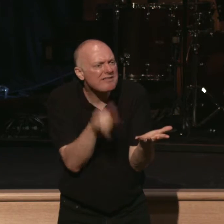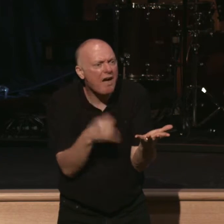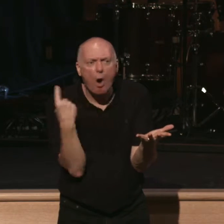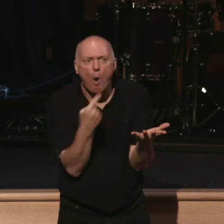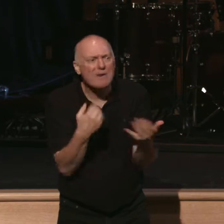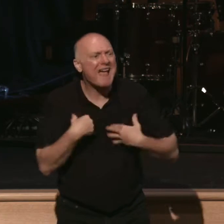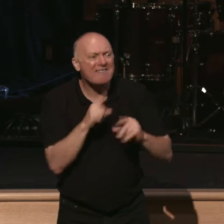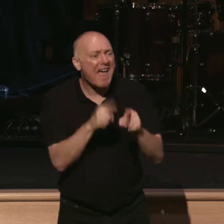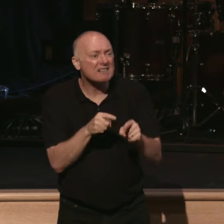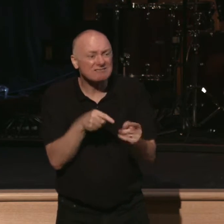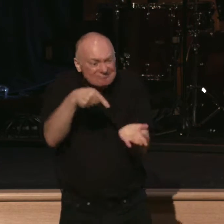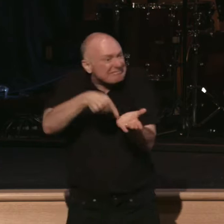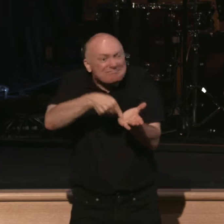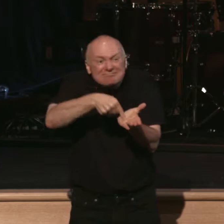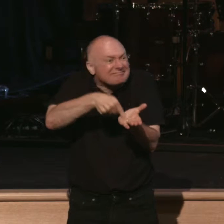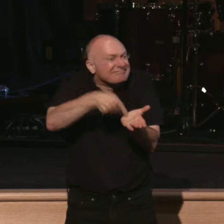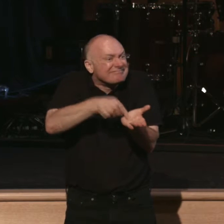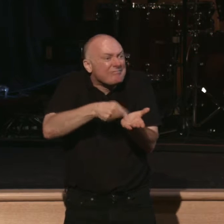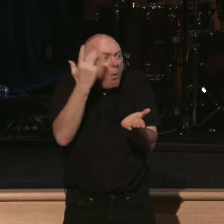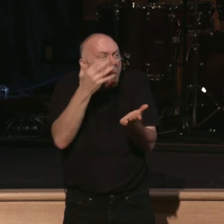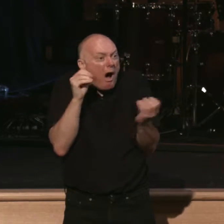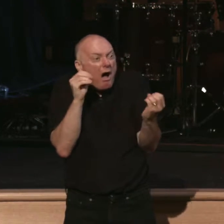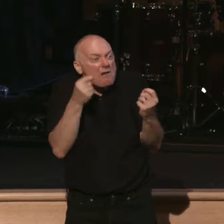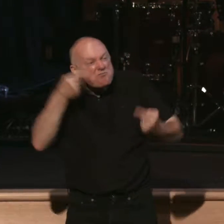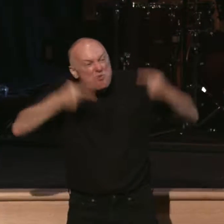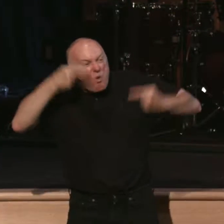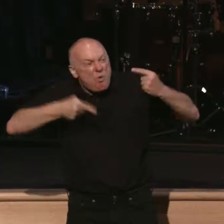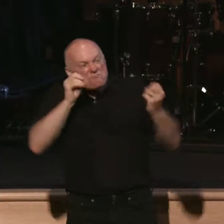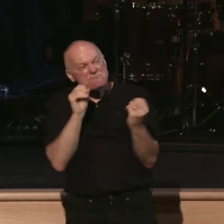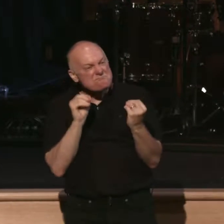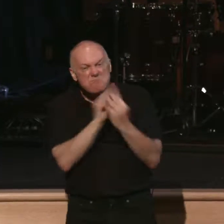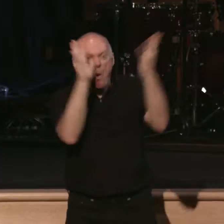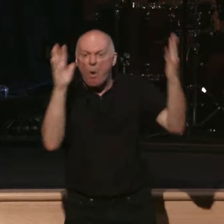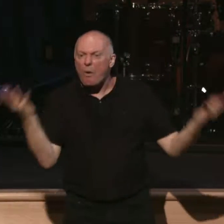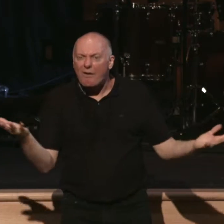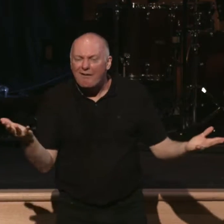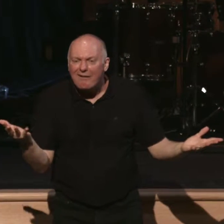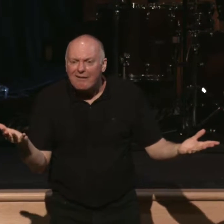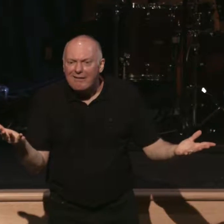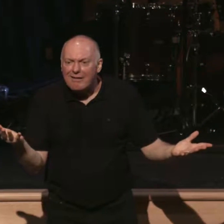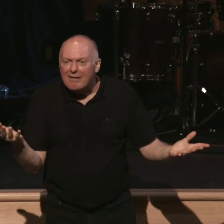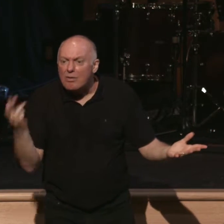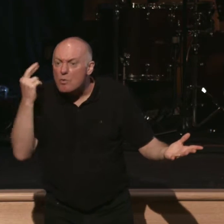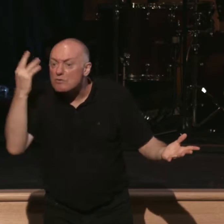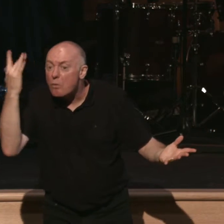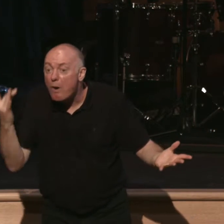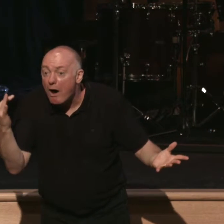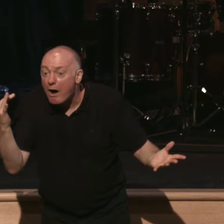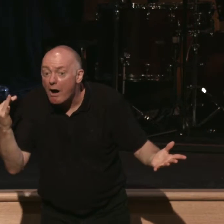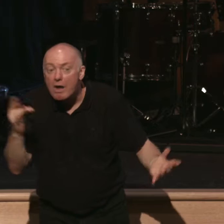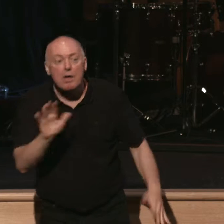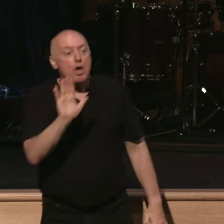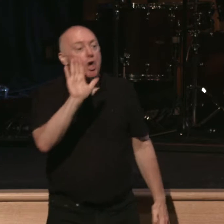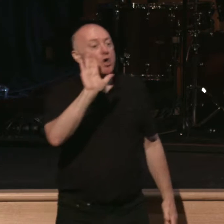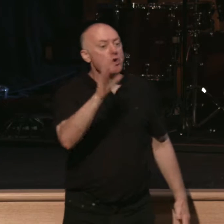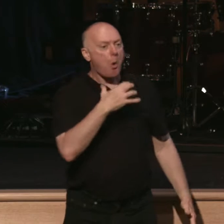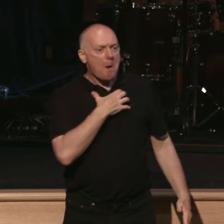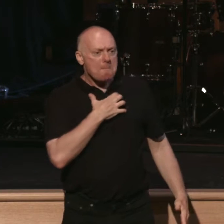answer. It's right here. All right. What causes quarrels? What causes fights among you? Is it not this? Your passions are at war